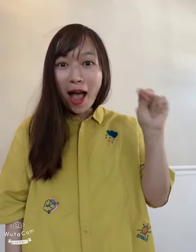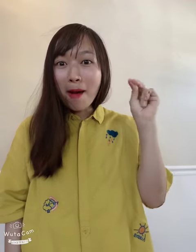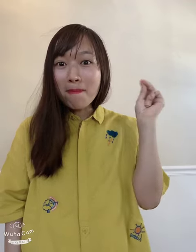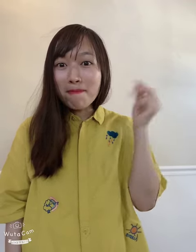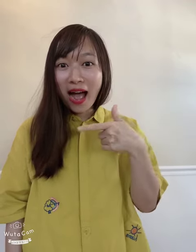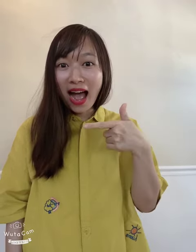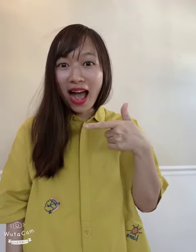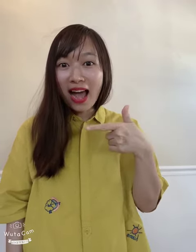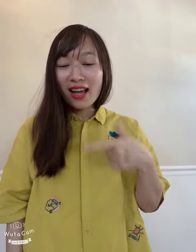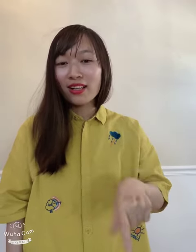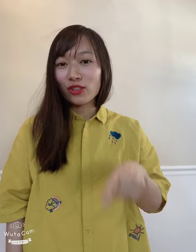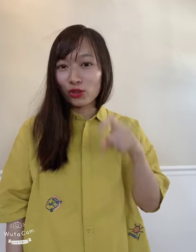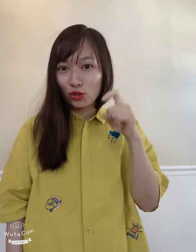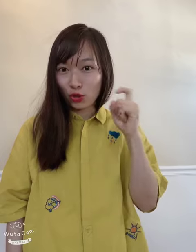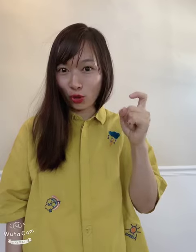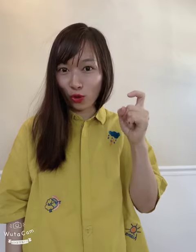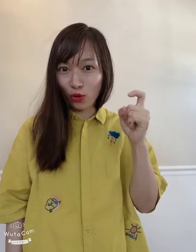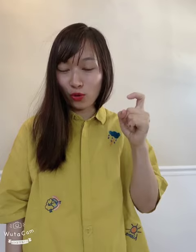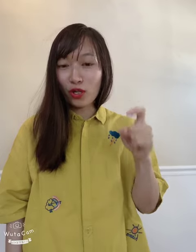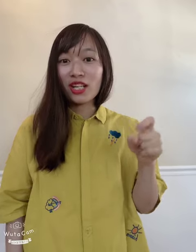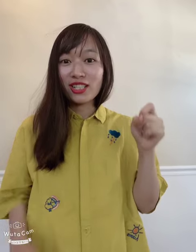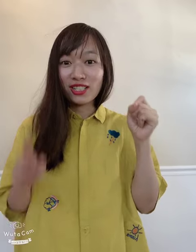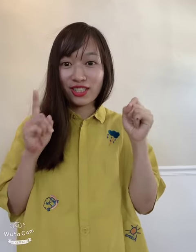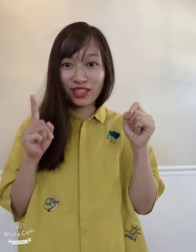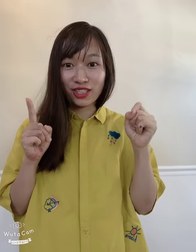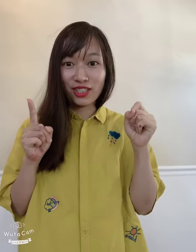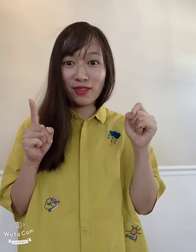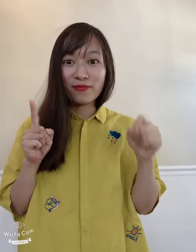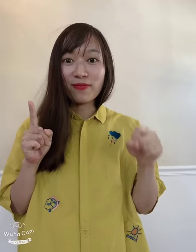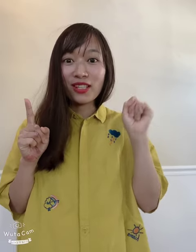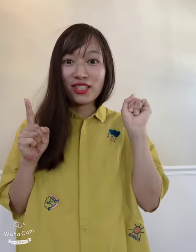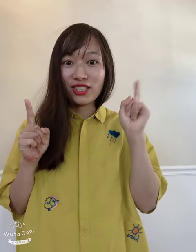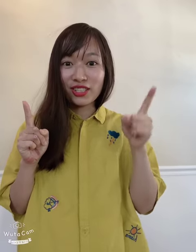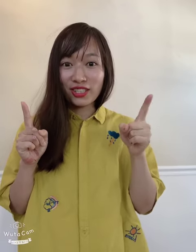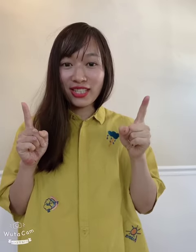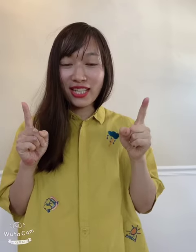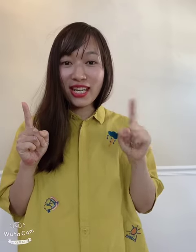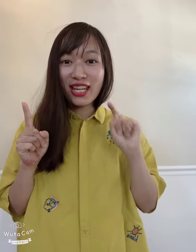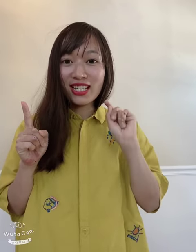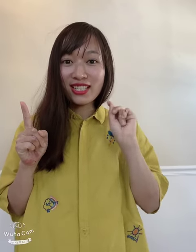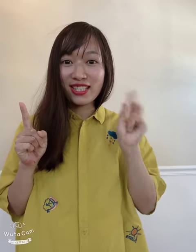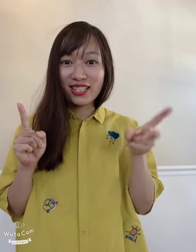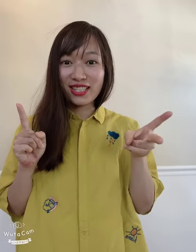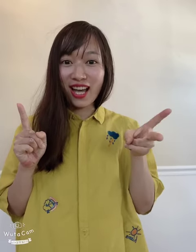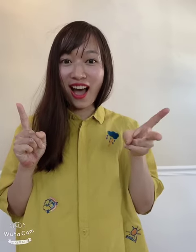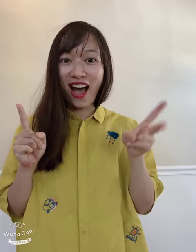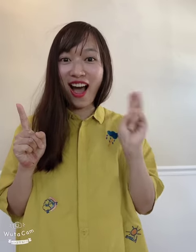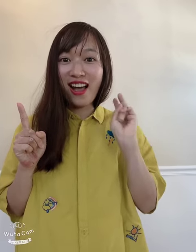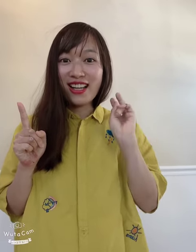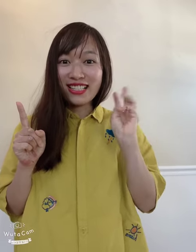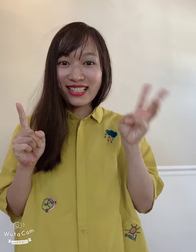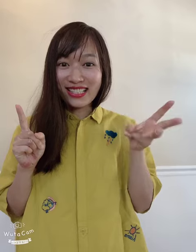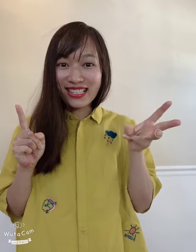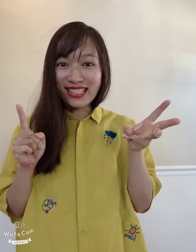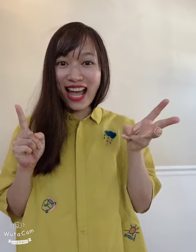8, 9, 10, 11, 12, 13,